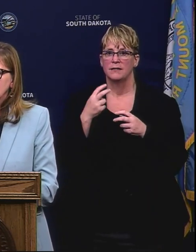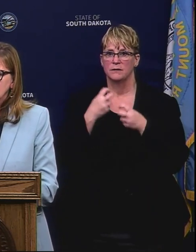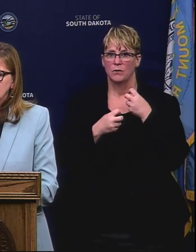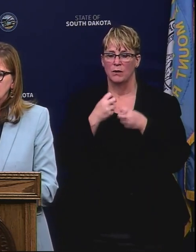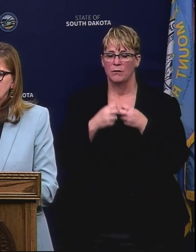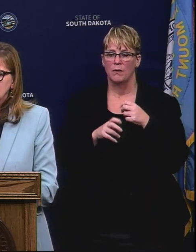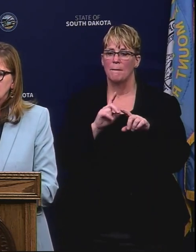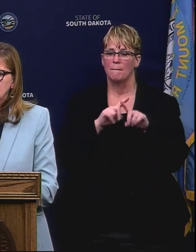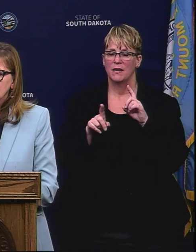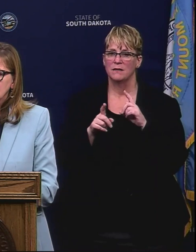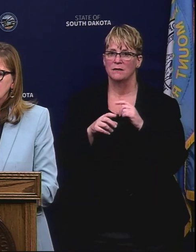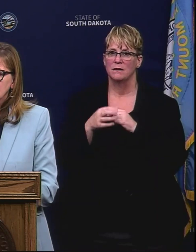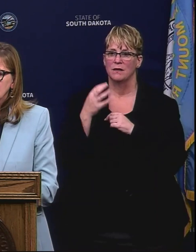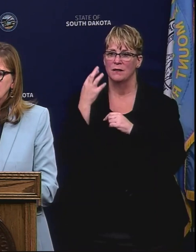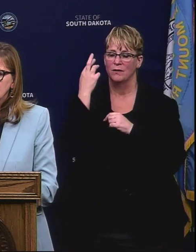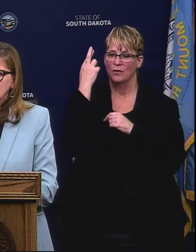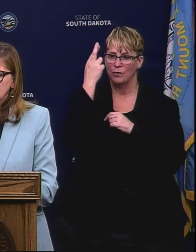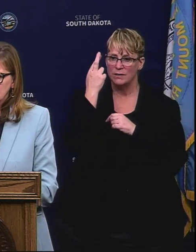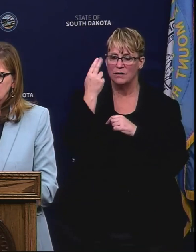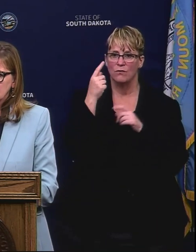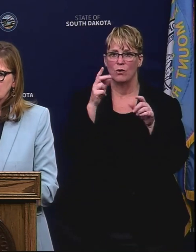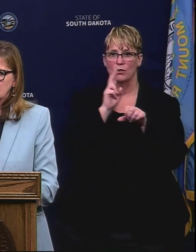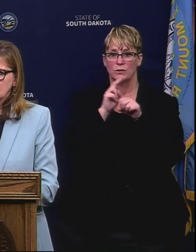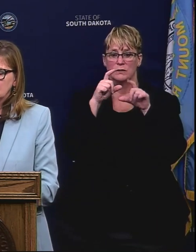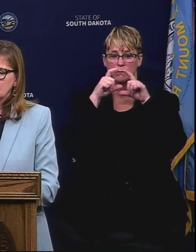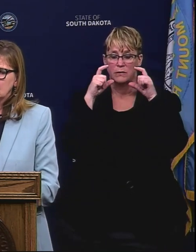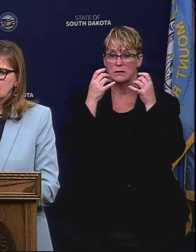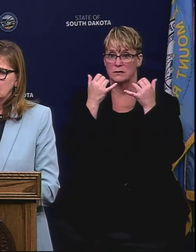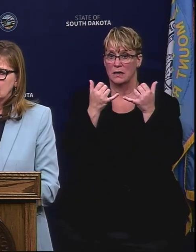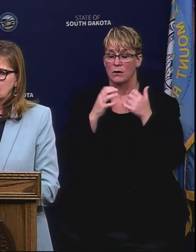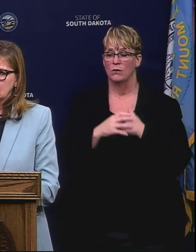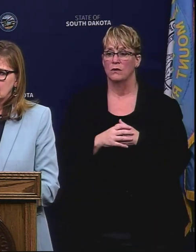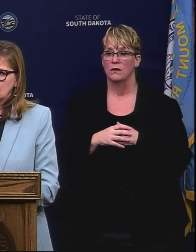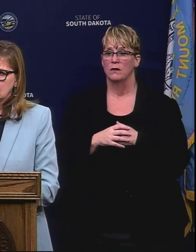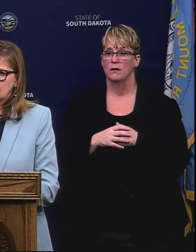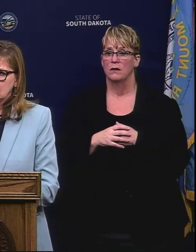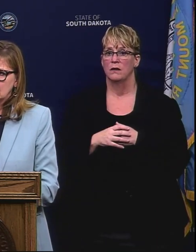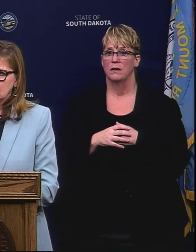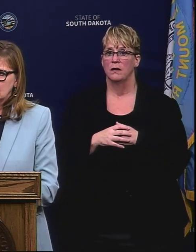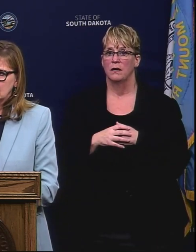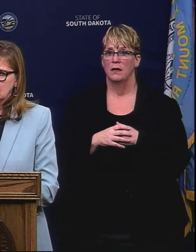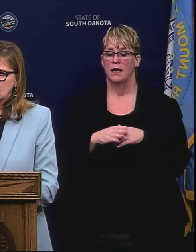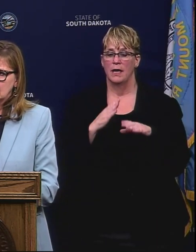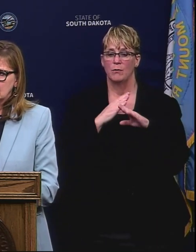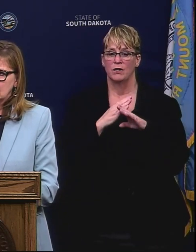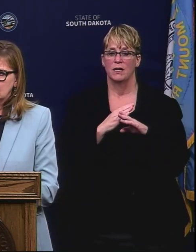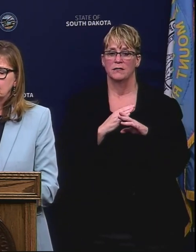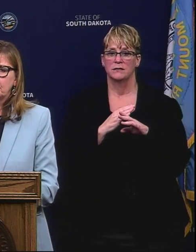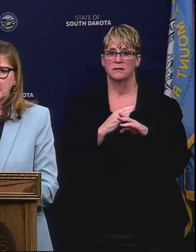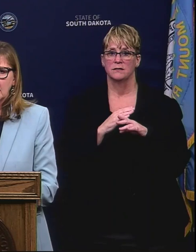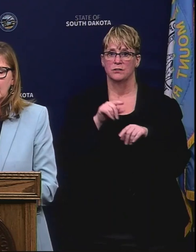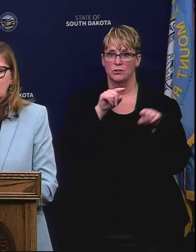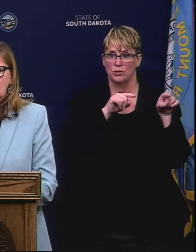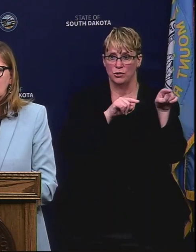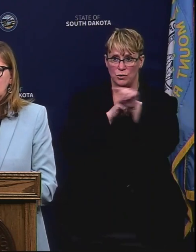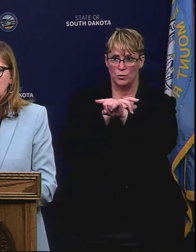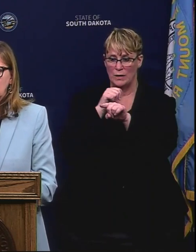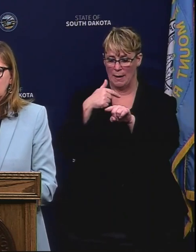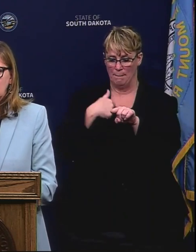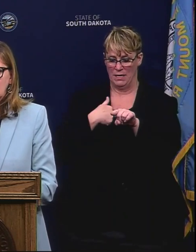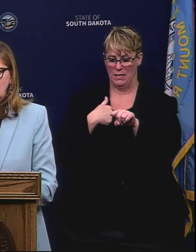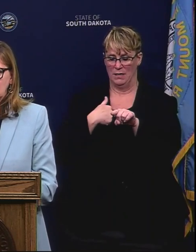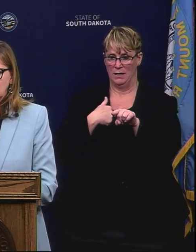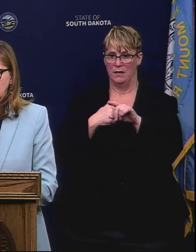I think, theory behind masking up now is, is that it protects you, not me. can you speak to that?